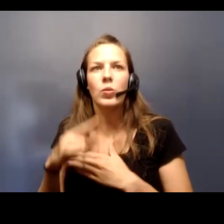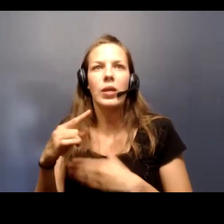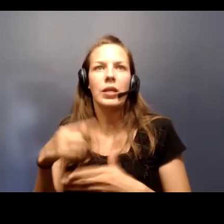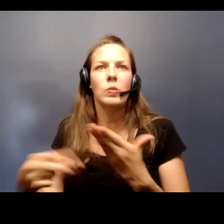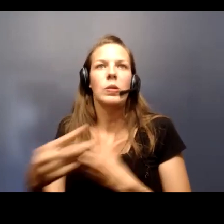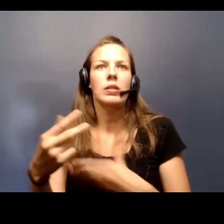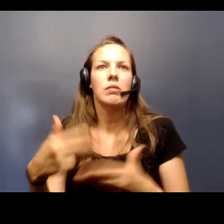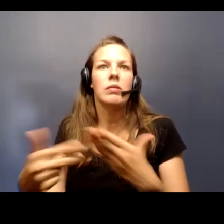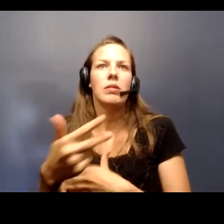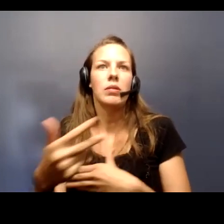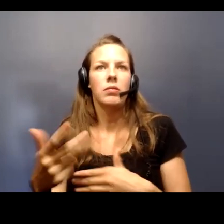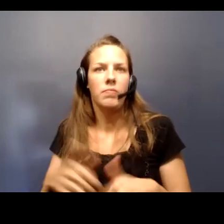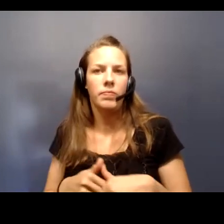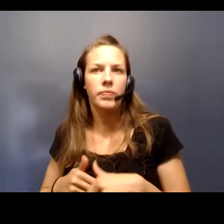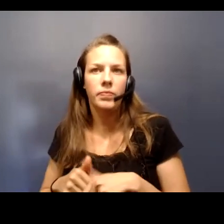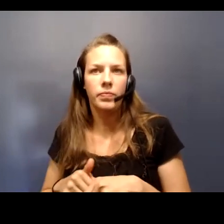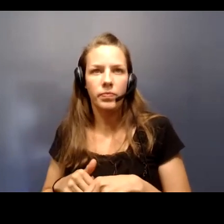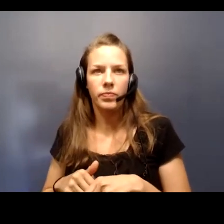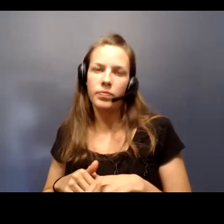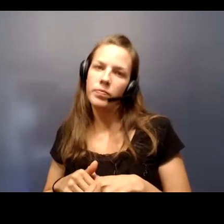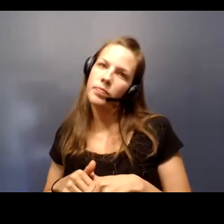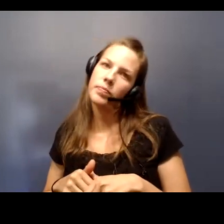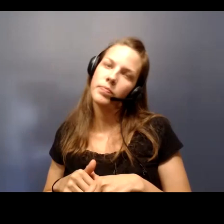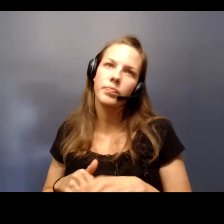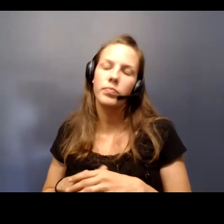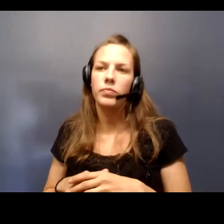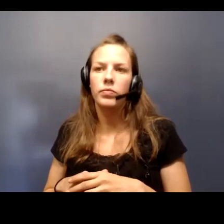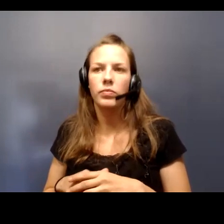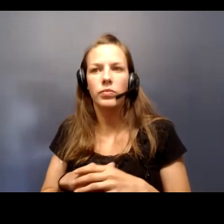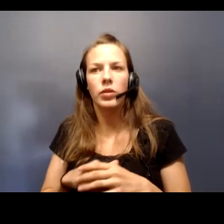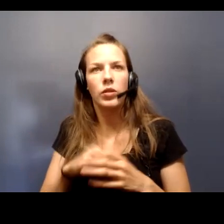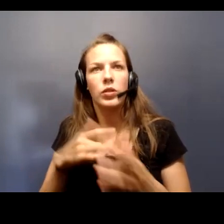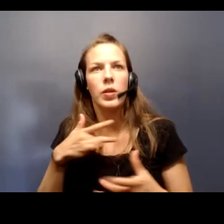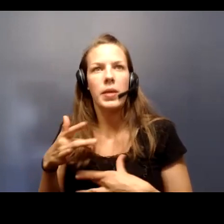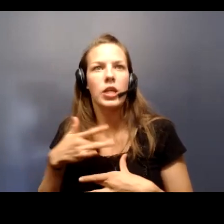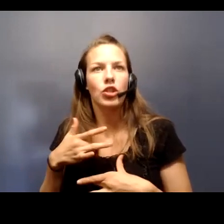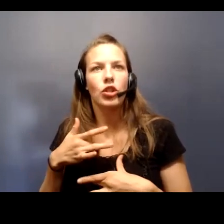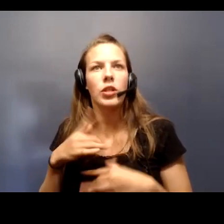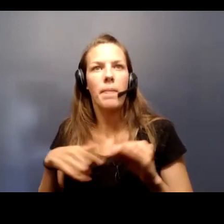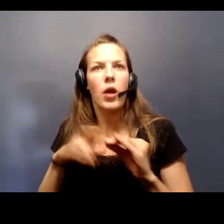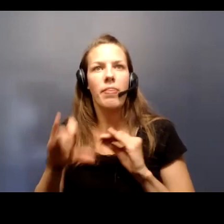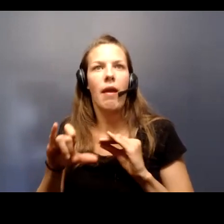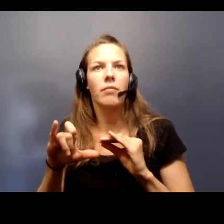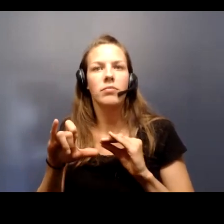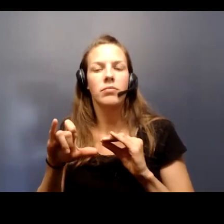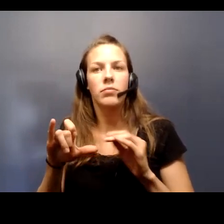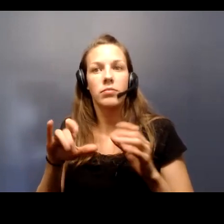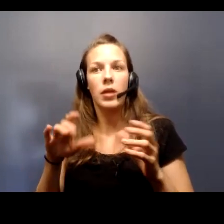that and the week after that to be very concerned about capacity.